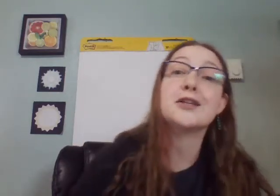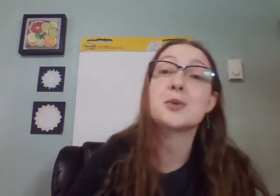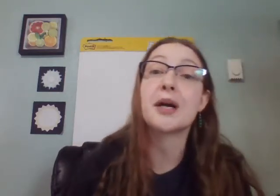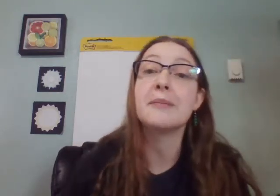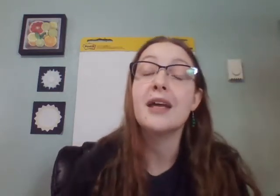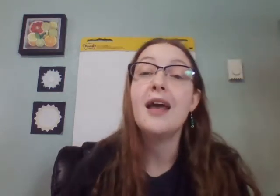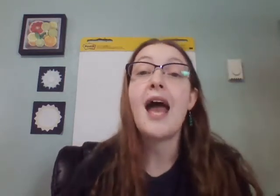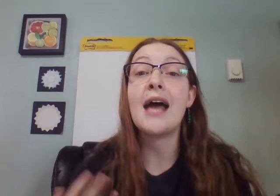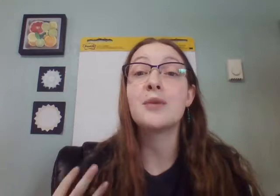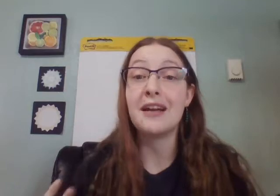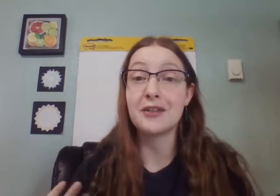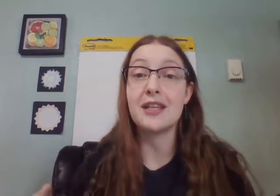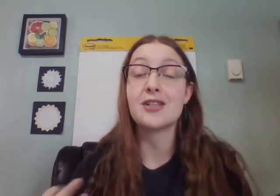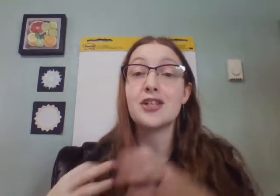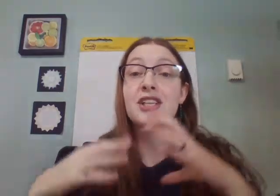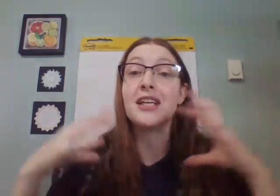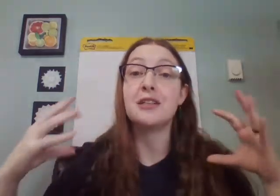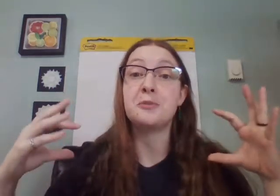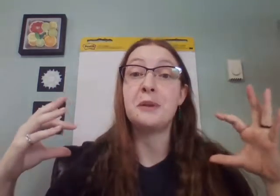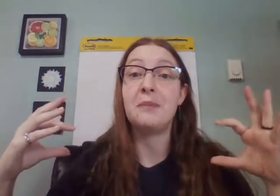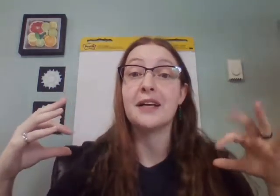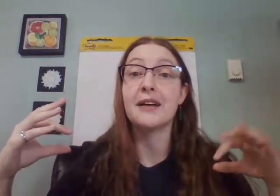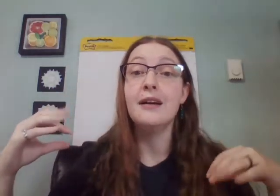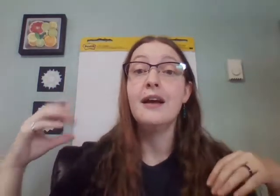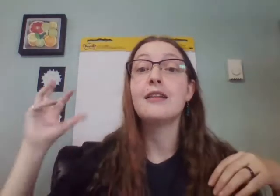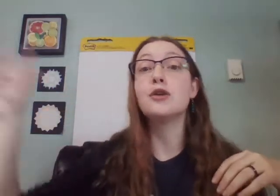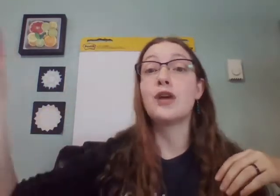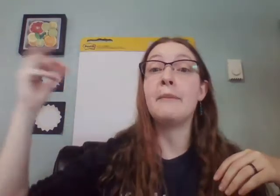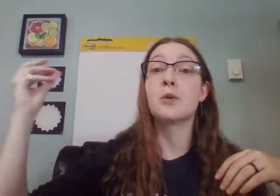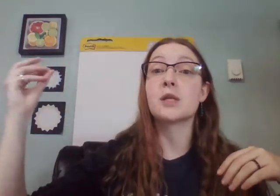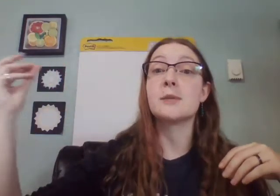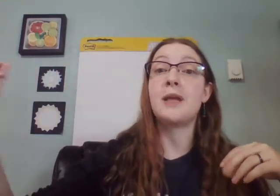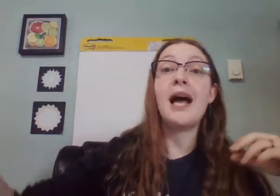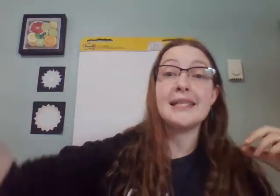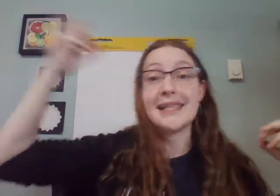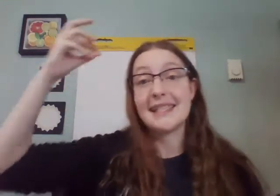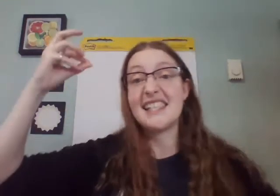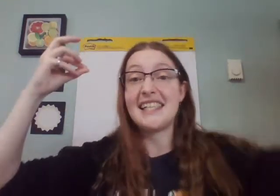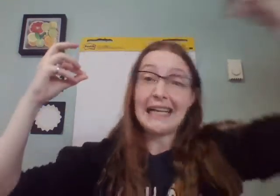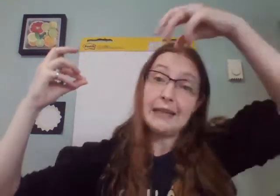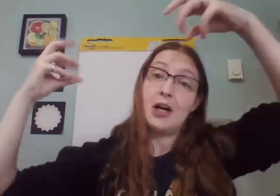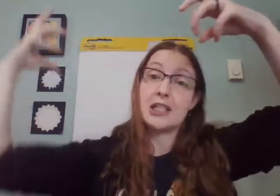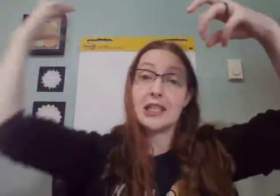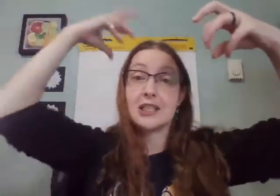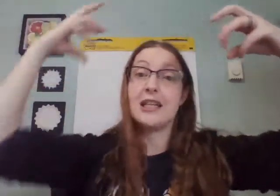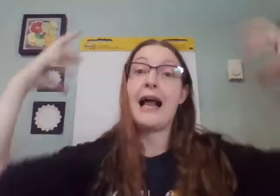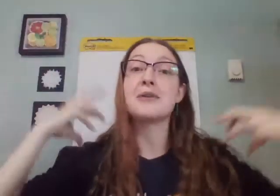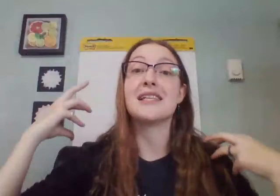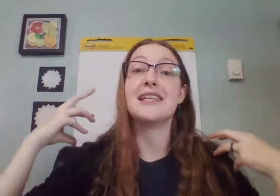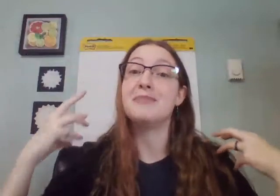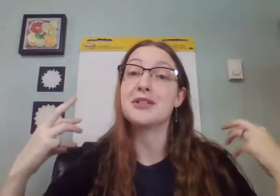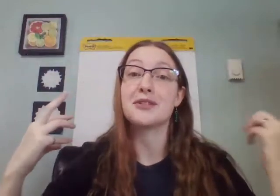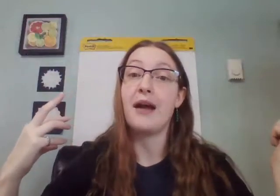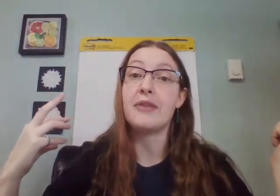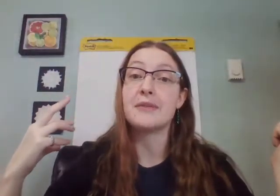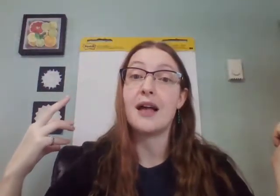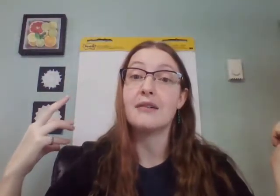inchworm. And whenever they start to get a little bit bigger, they'll grab more supplies and stick them onto their little house that they've built around themselves.